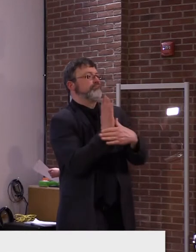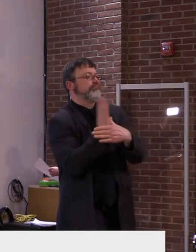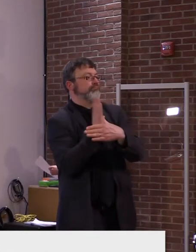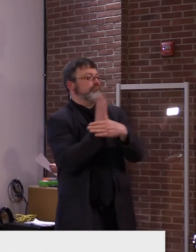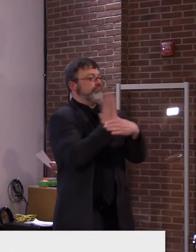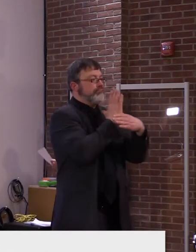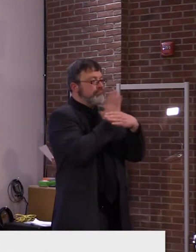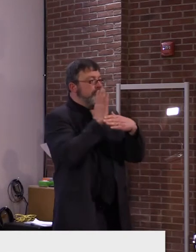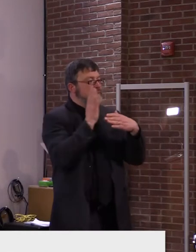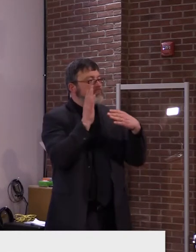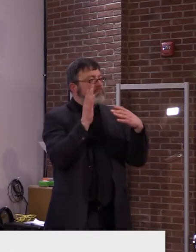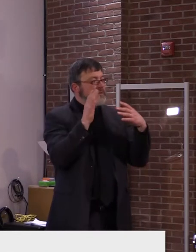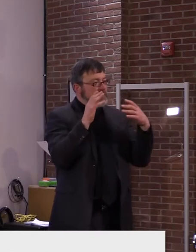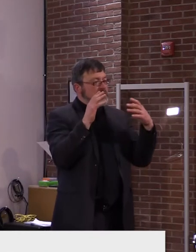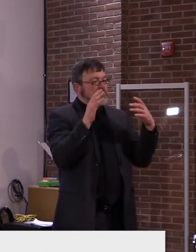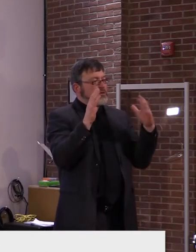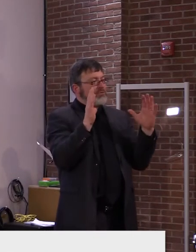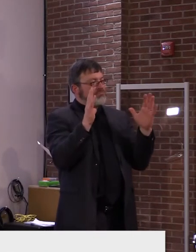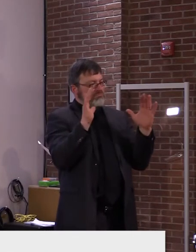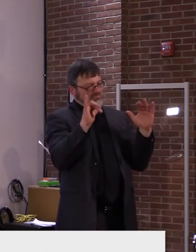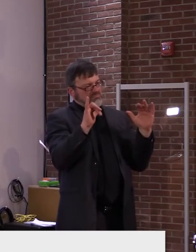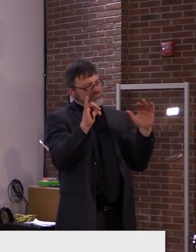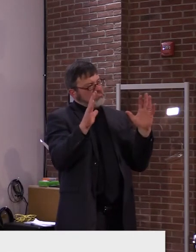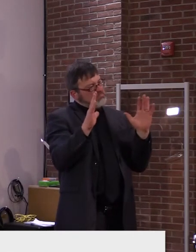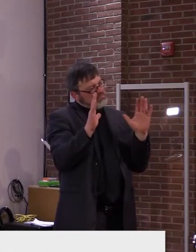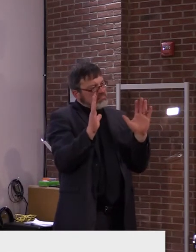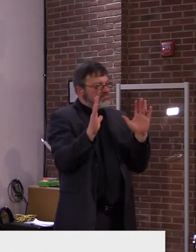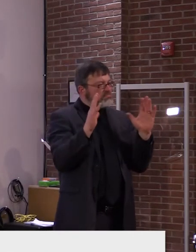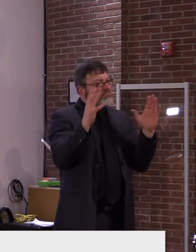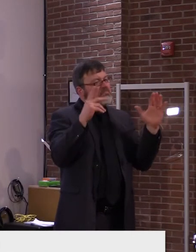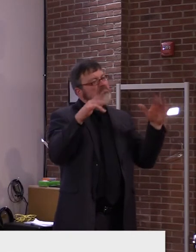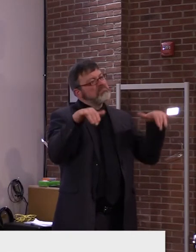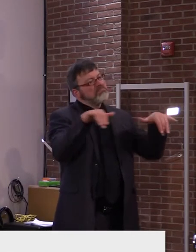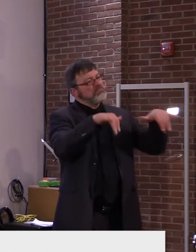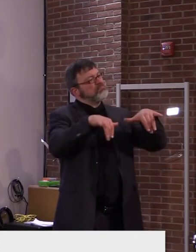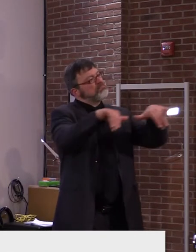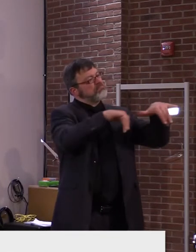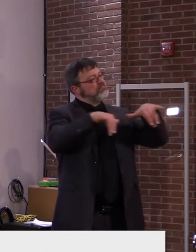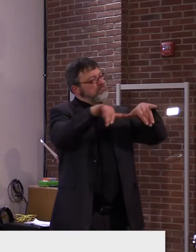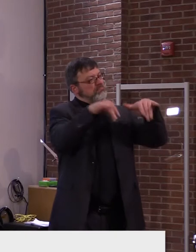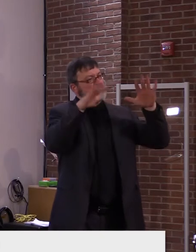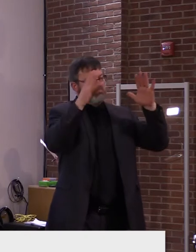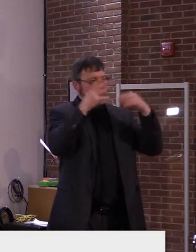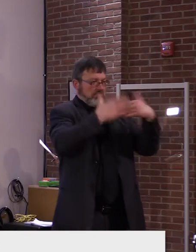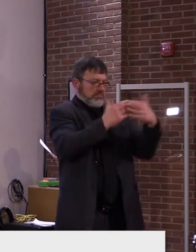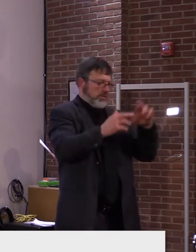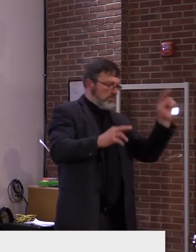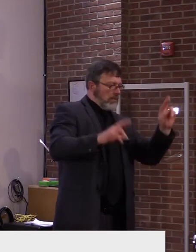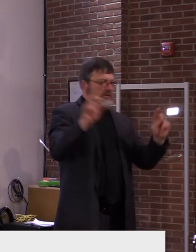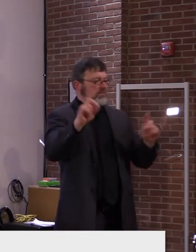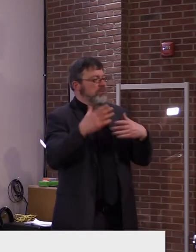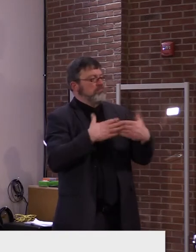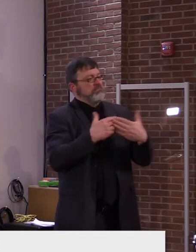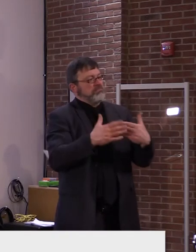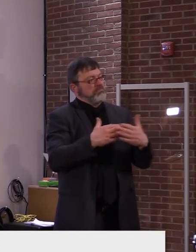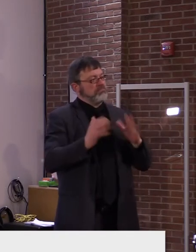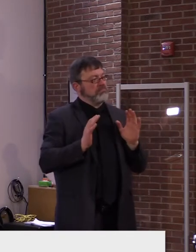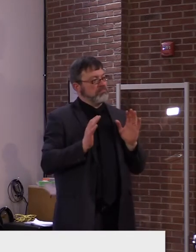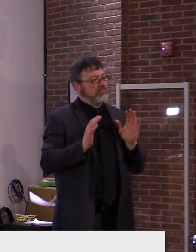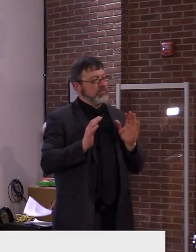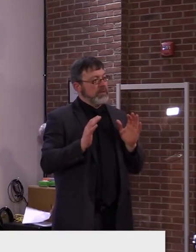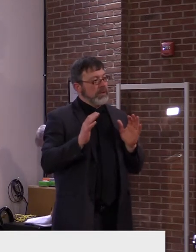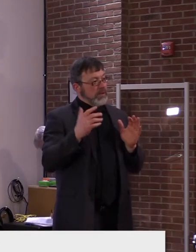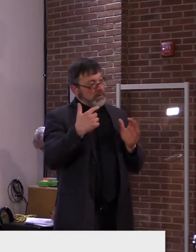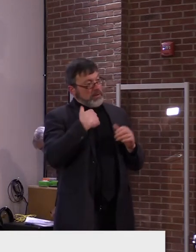voice, that, uh, a lot of us, uh, will, will react to. And, um, and that's where I see us going in the